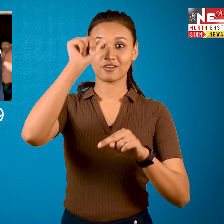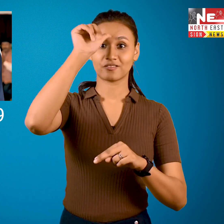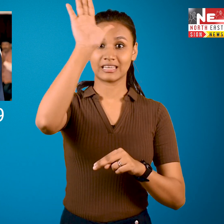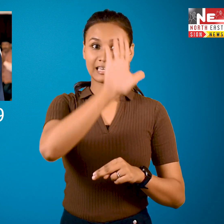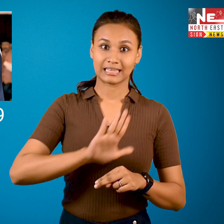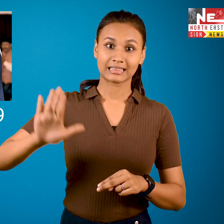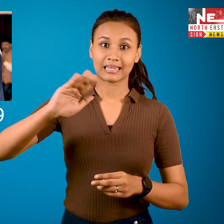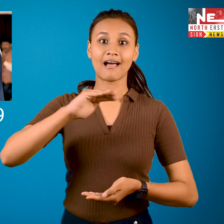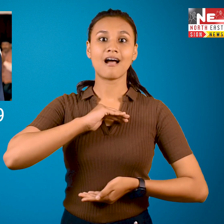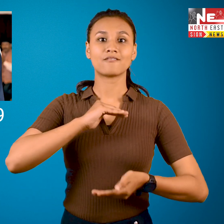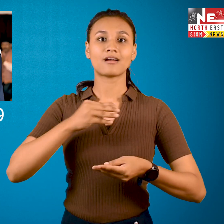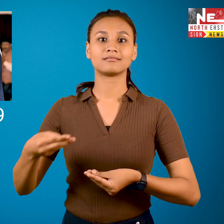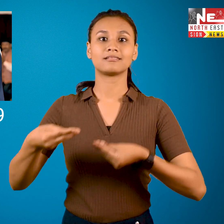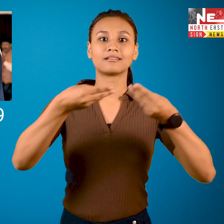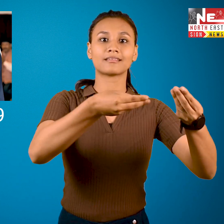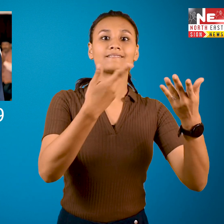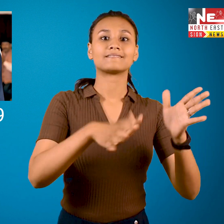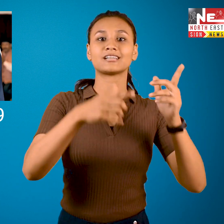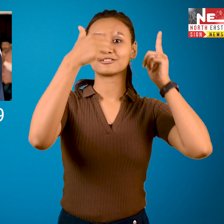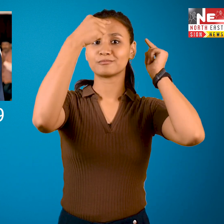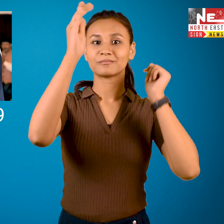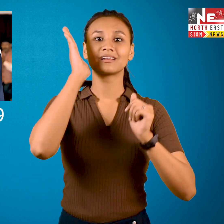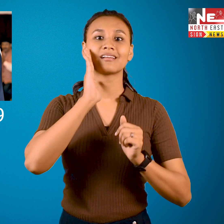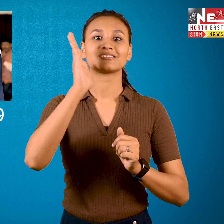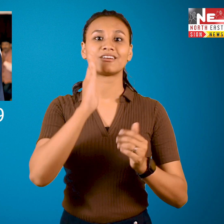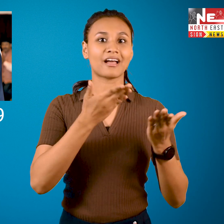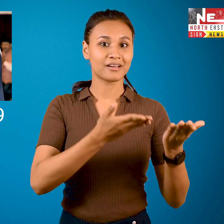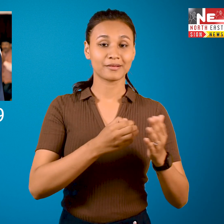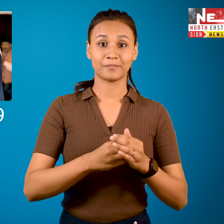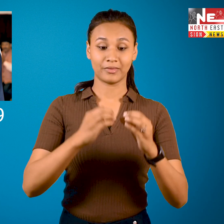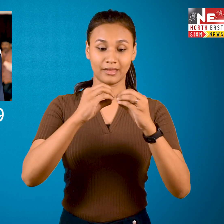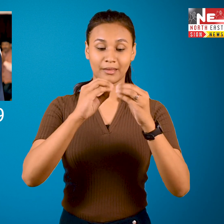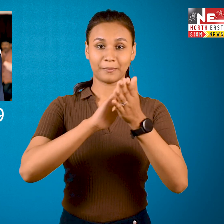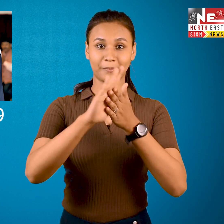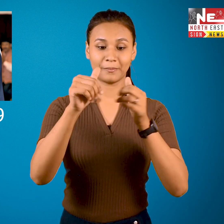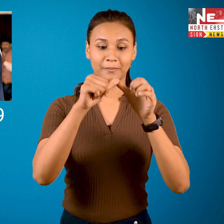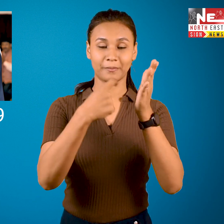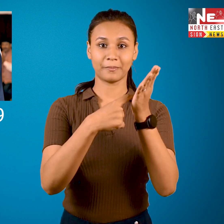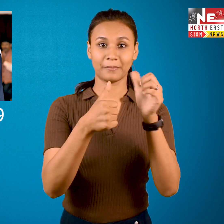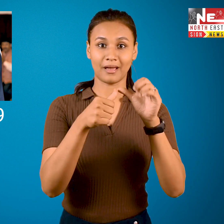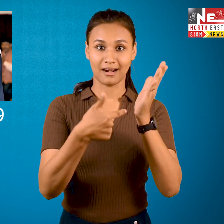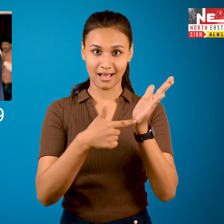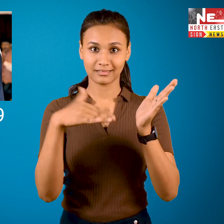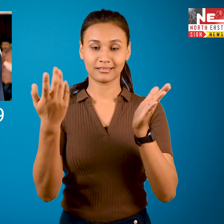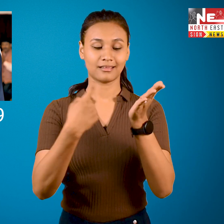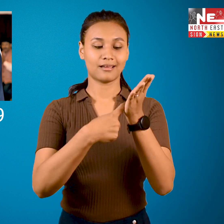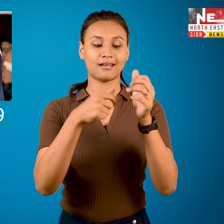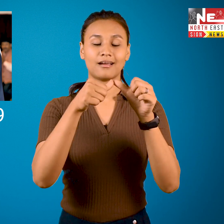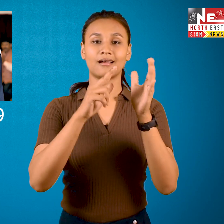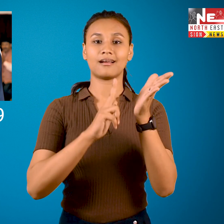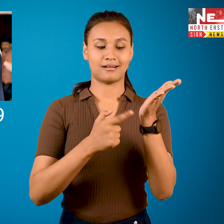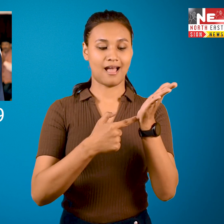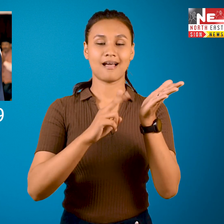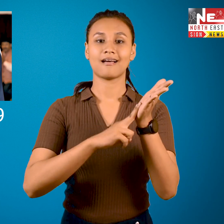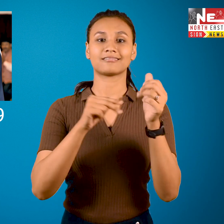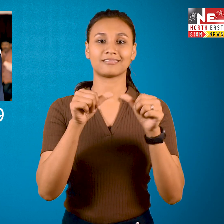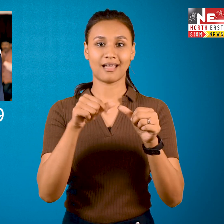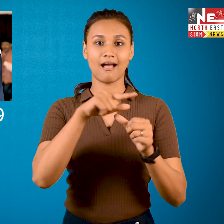The government of Infi Aricanist Hazarikaz's contribution awarded him with India's highest civilian award the